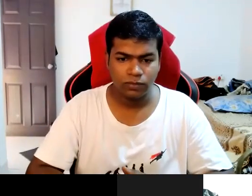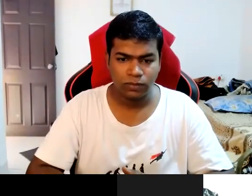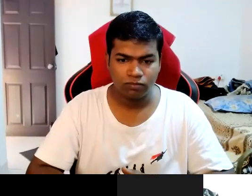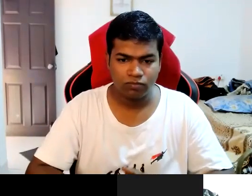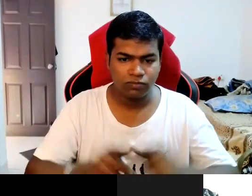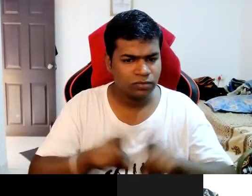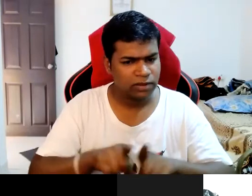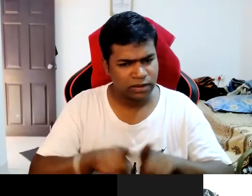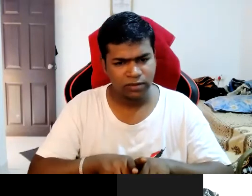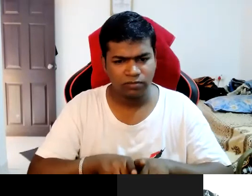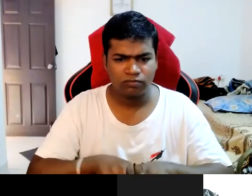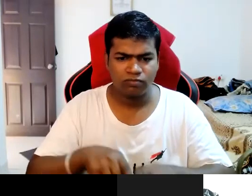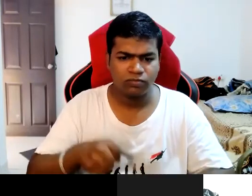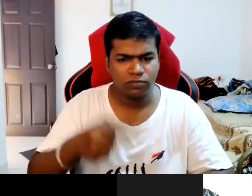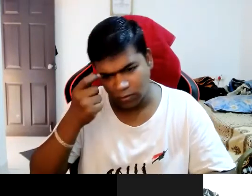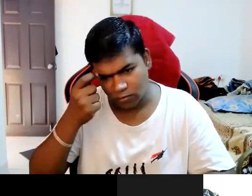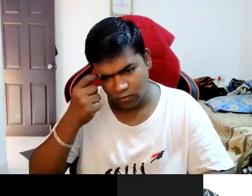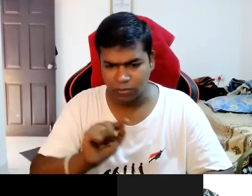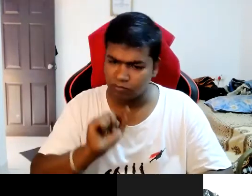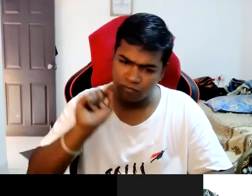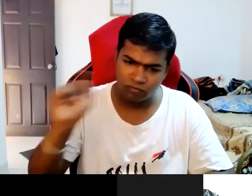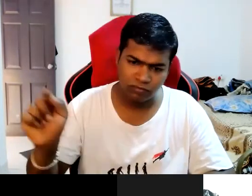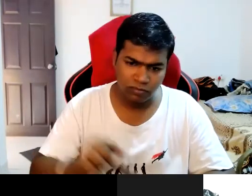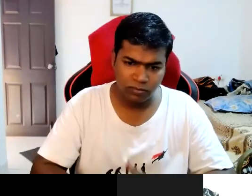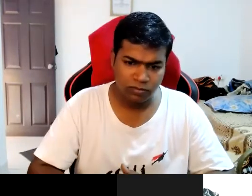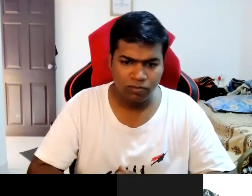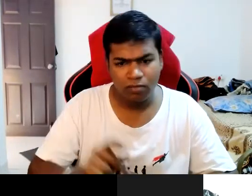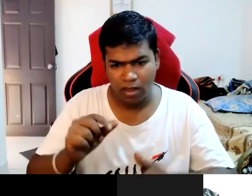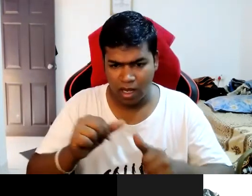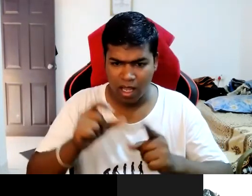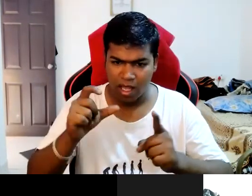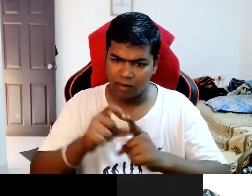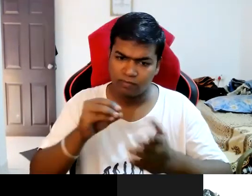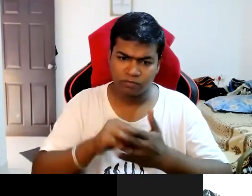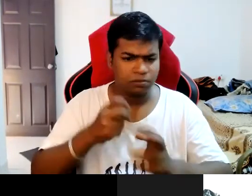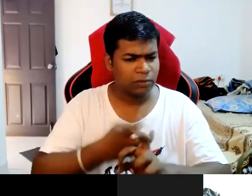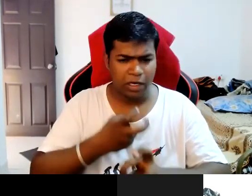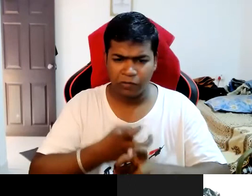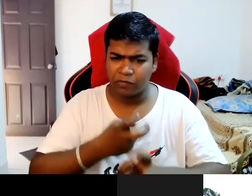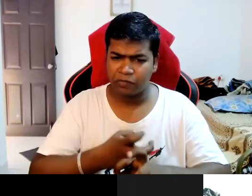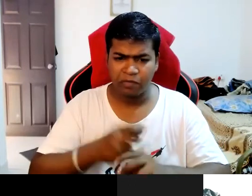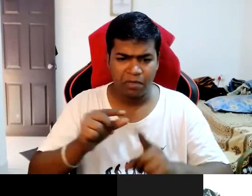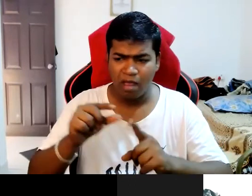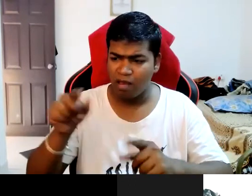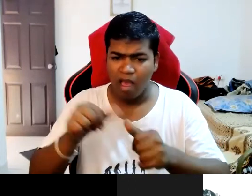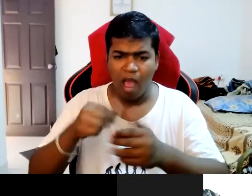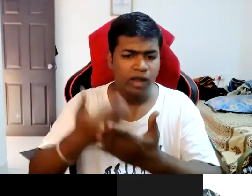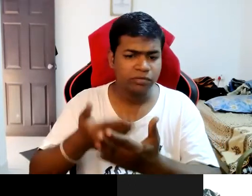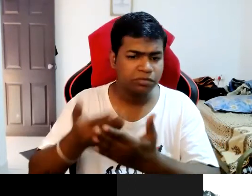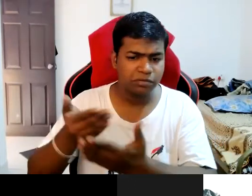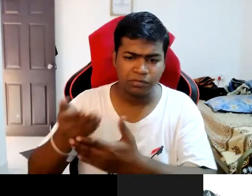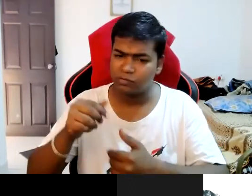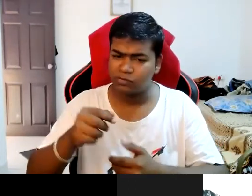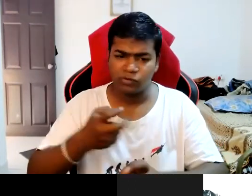be a same problem I got a way uh admission very difficult actually uh people whoever